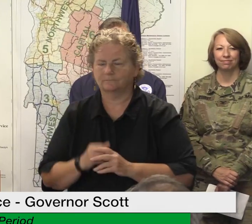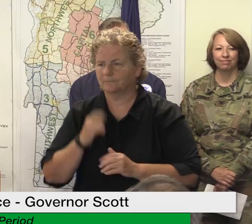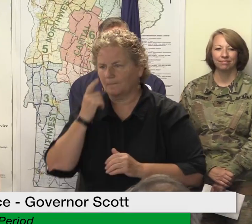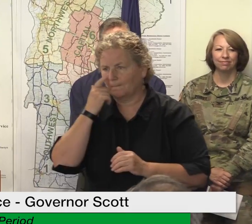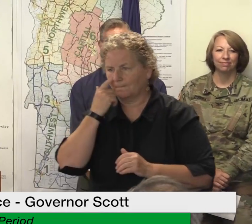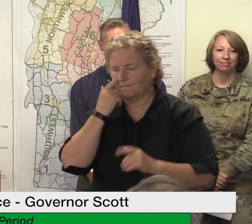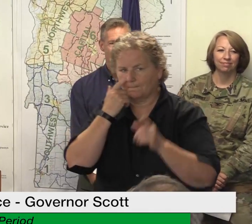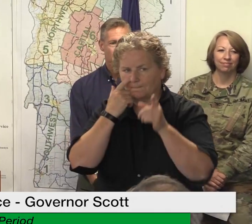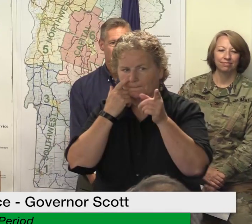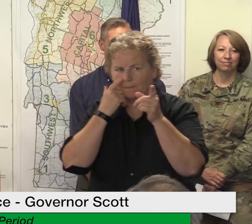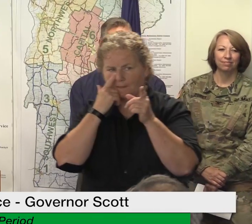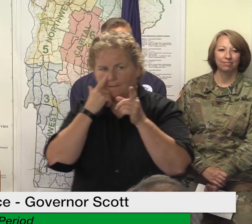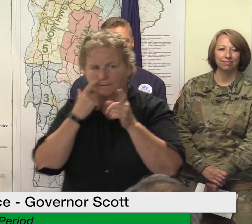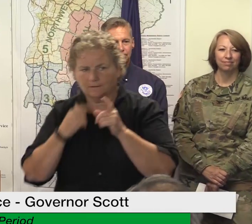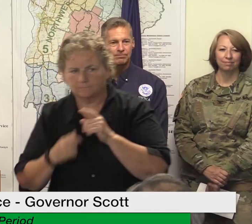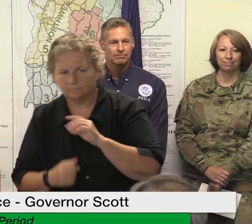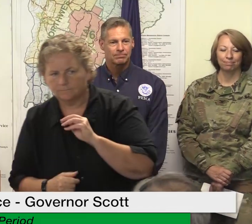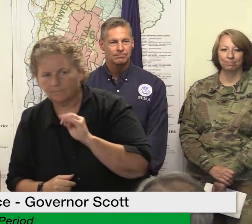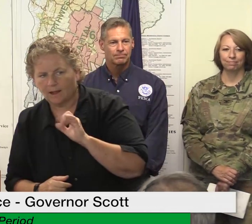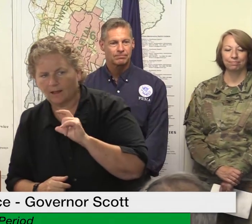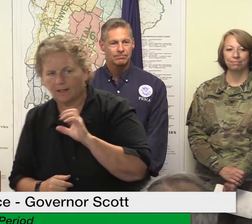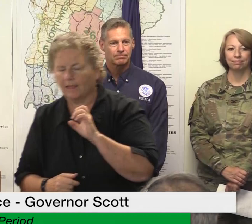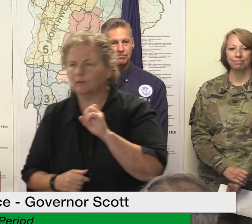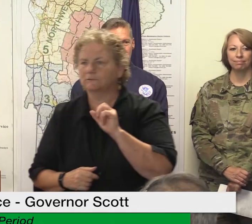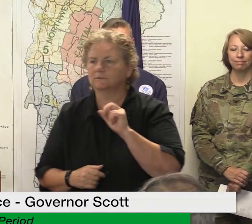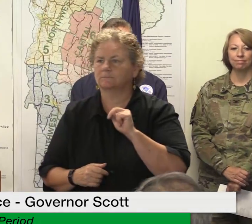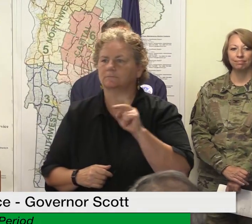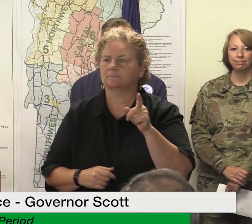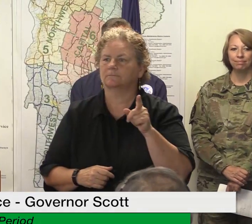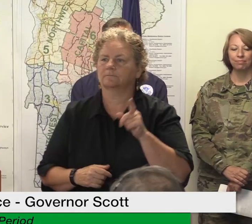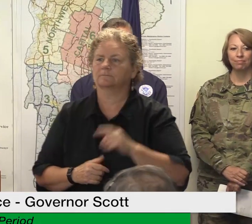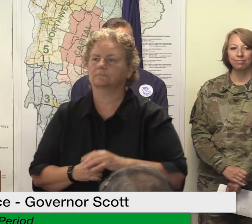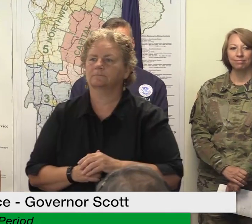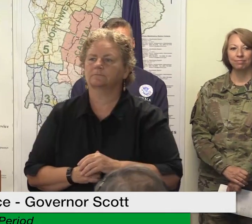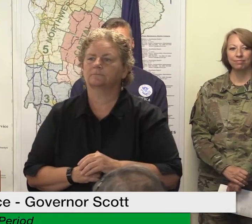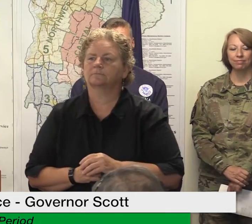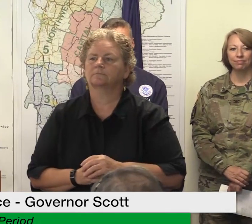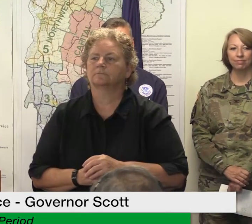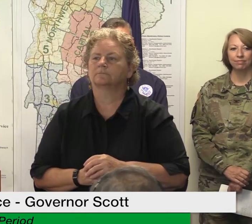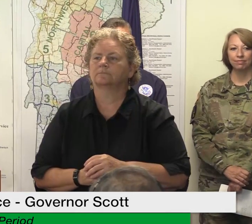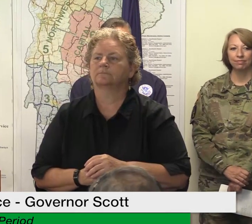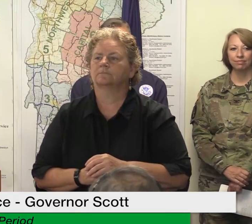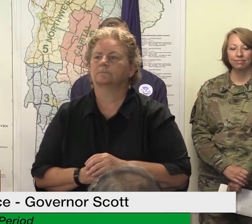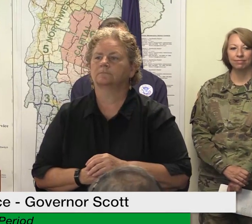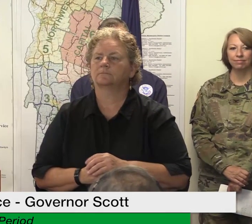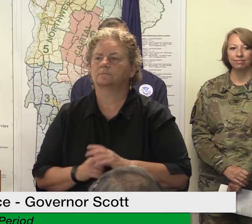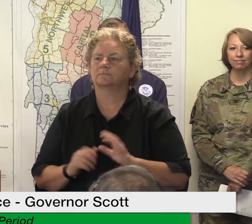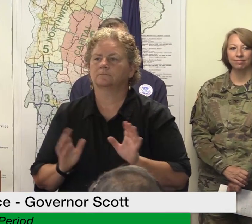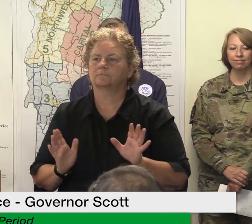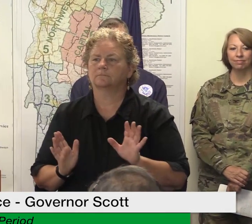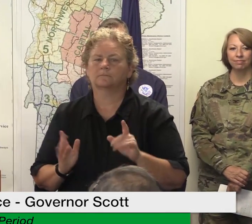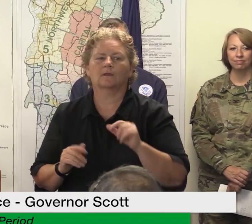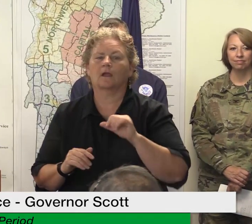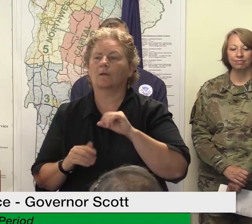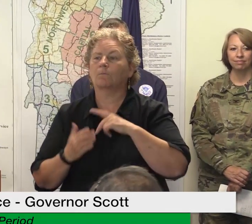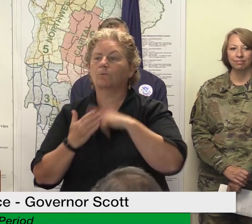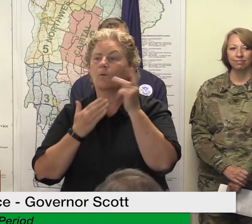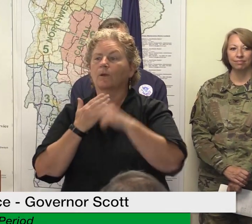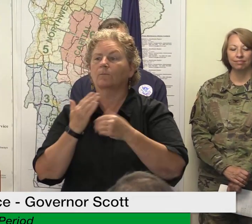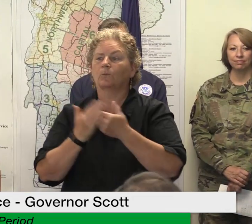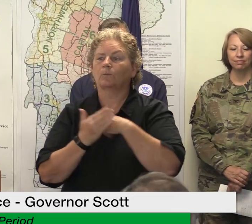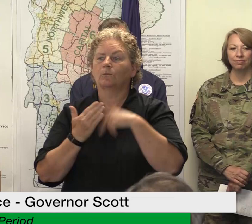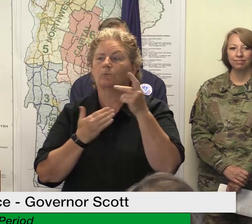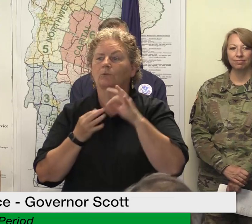uh thank you governor and uh thank you tim um so as the governor mentioned there is another program with regards to laying off